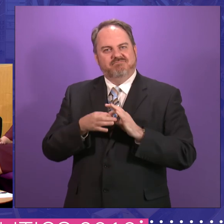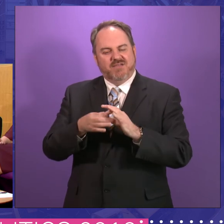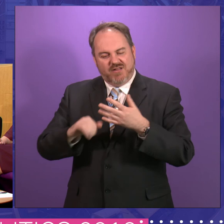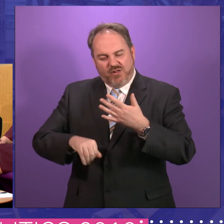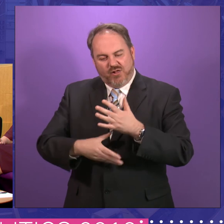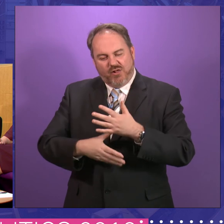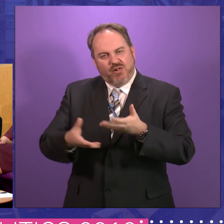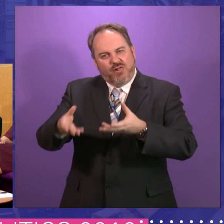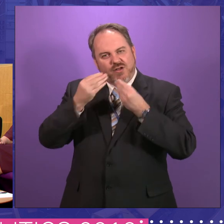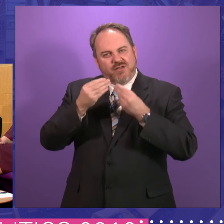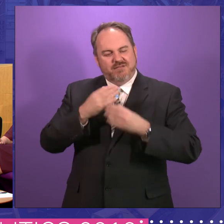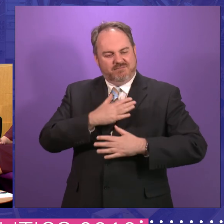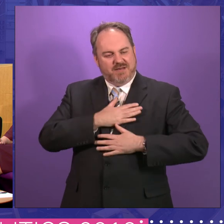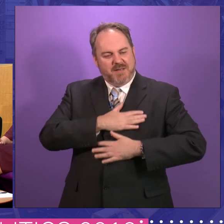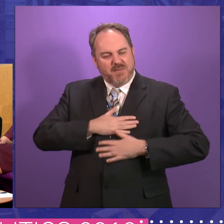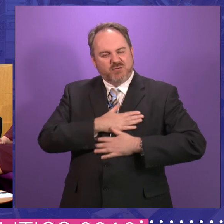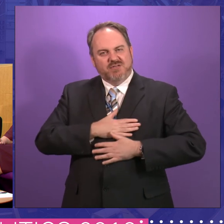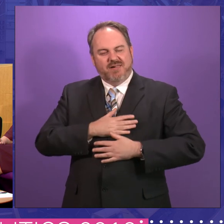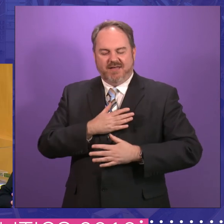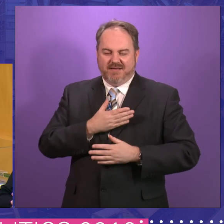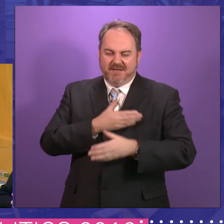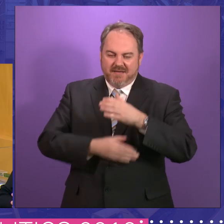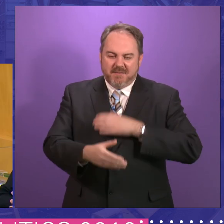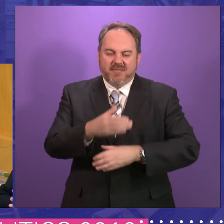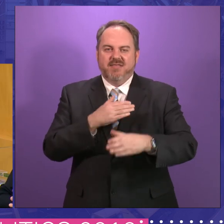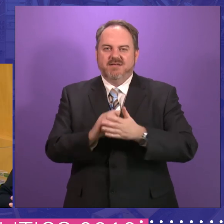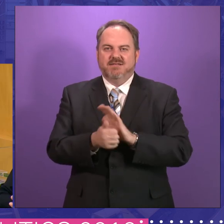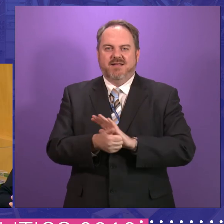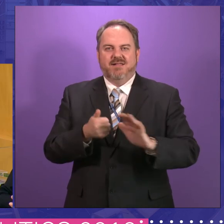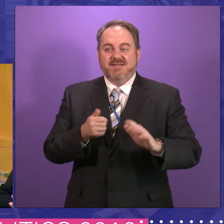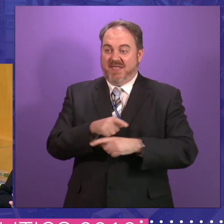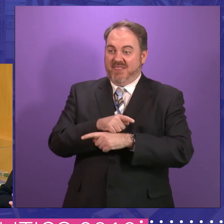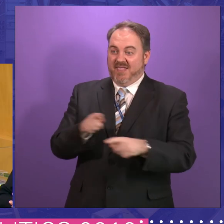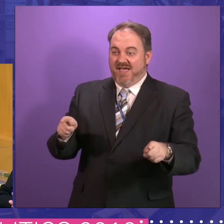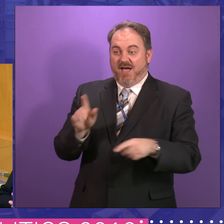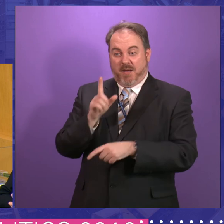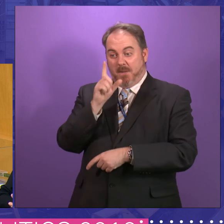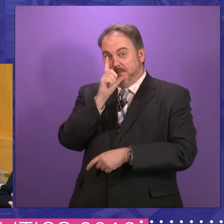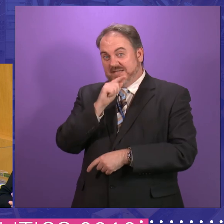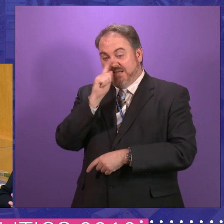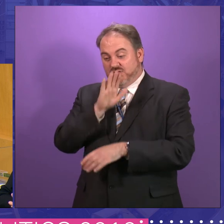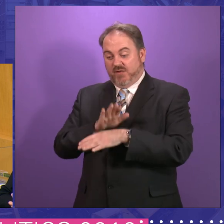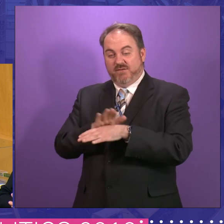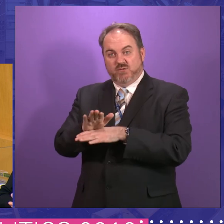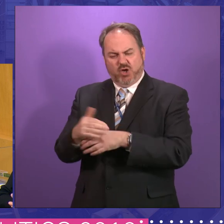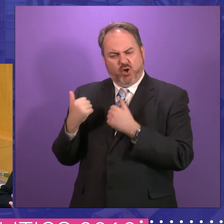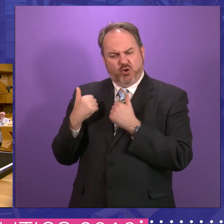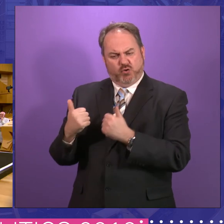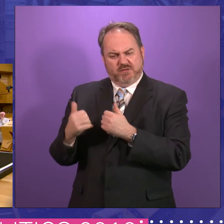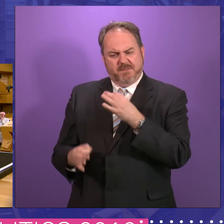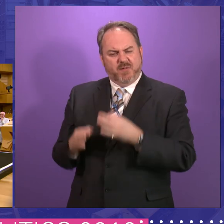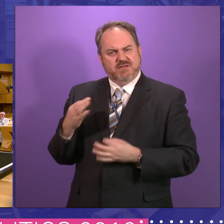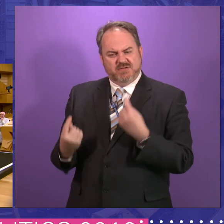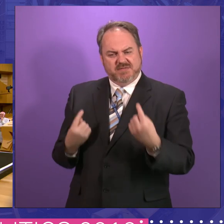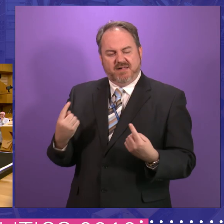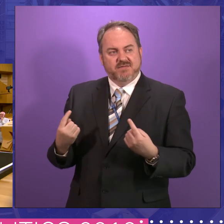and all these, uh, things that will make the politicians of the future and good politicians. And I